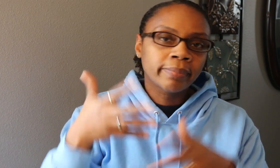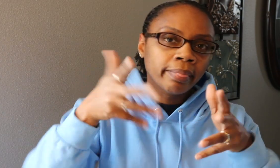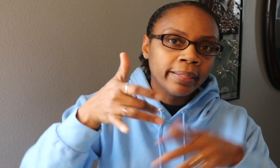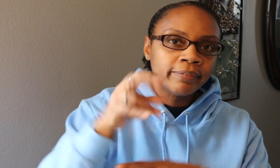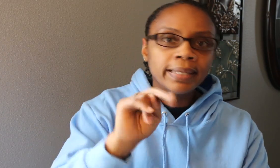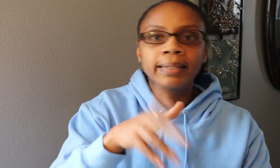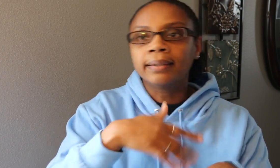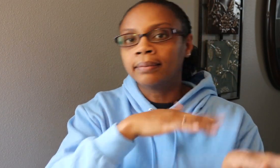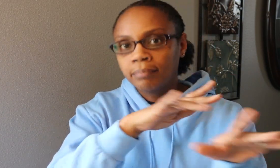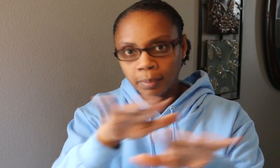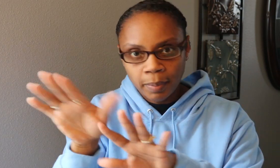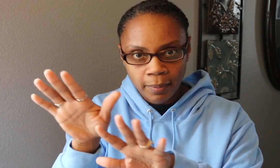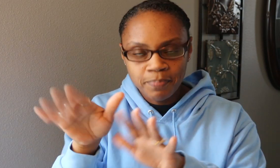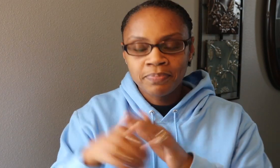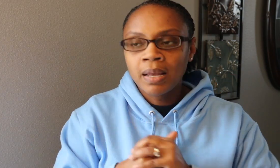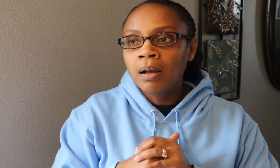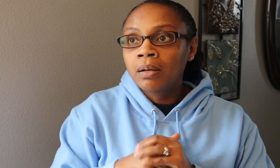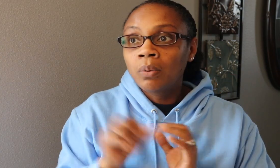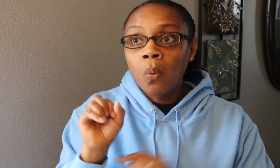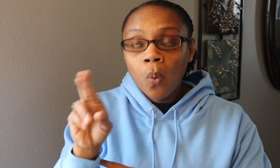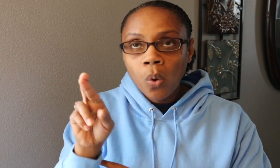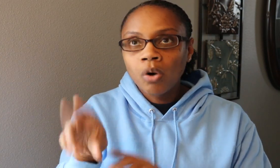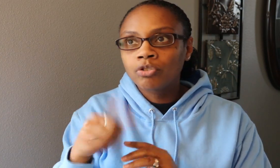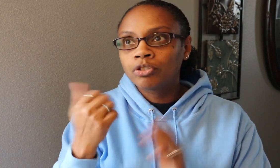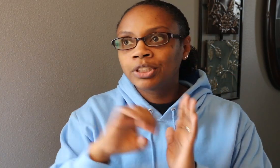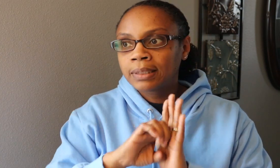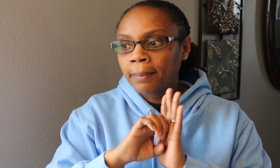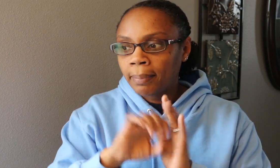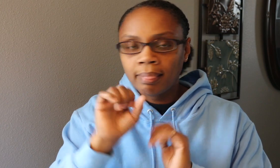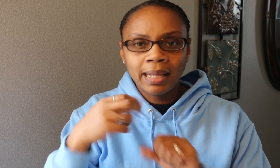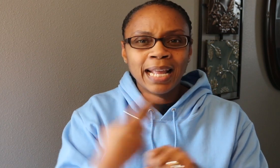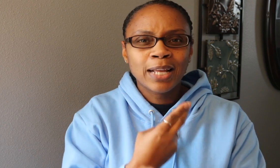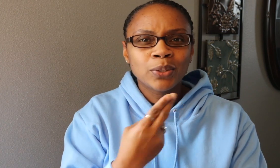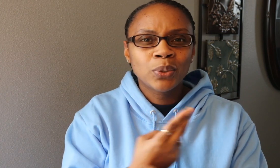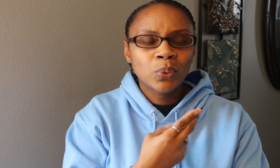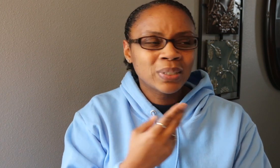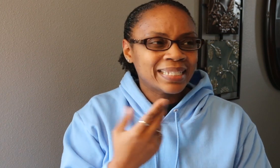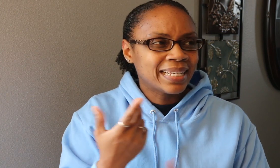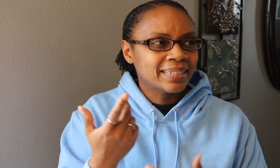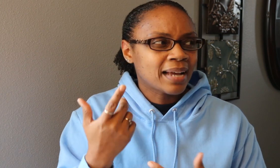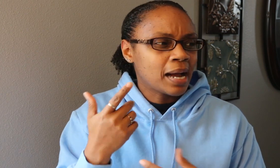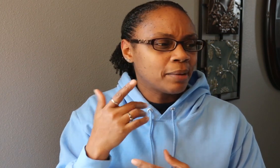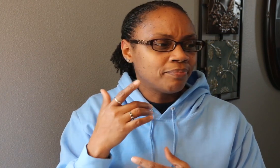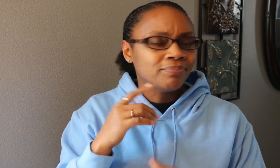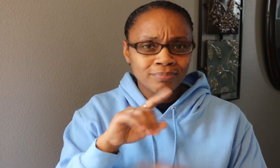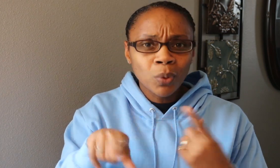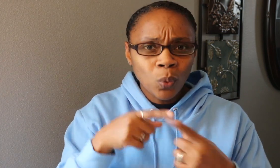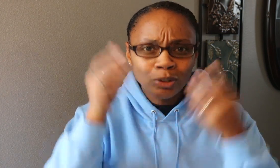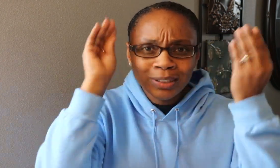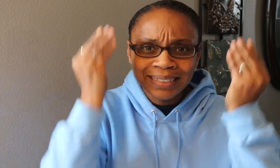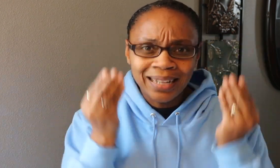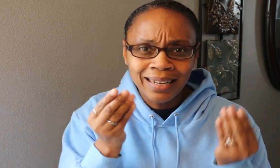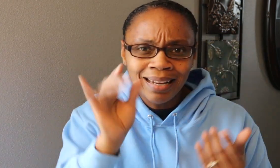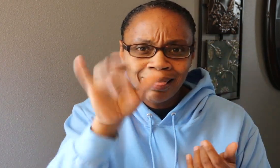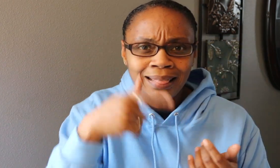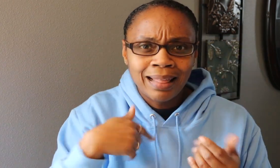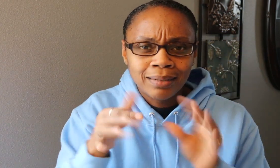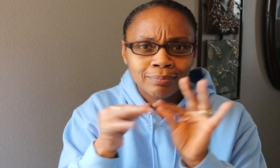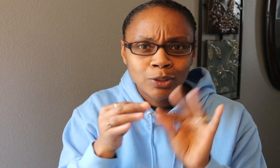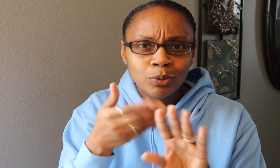that and then use your leave-in and all your other goodies. Another way to use it is, like, when you're styling. Just like I mentioned